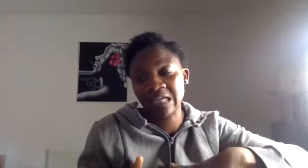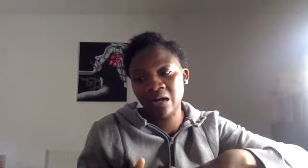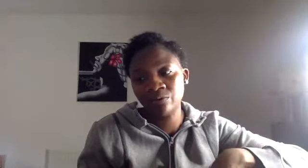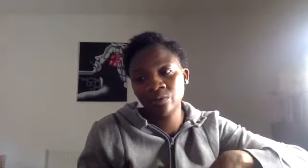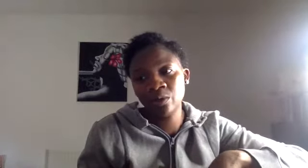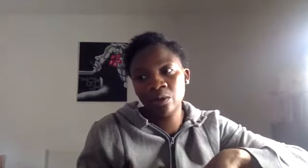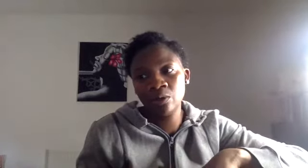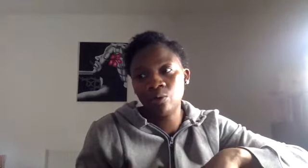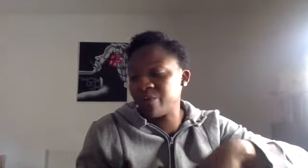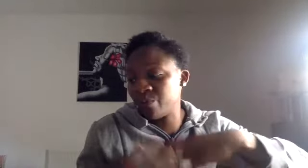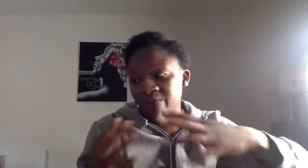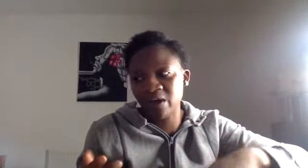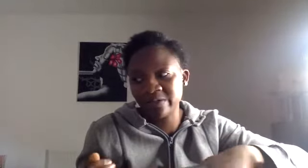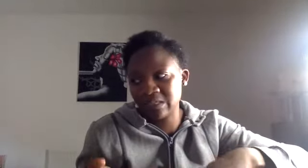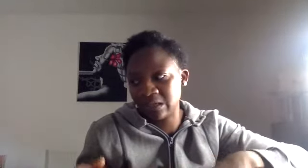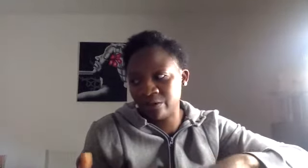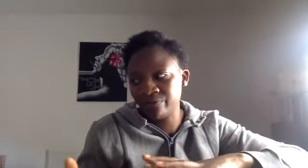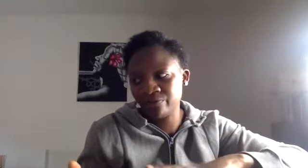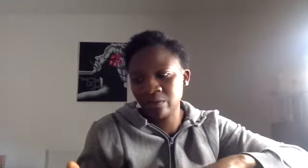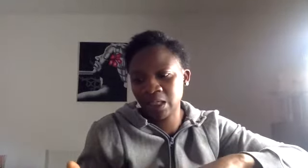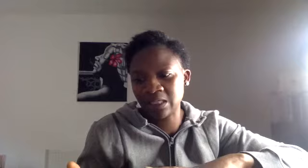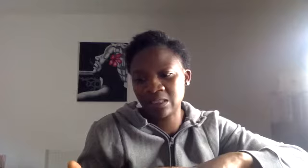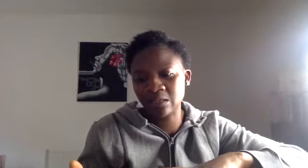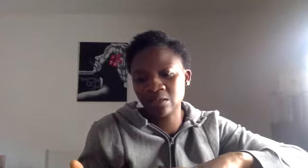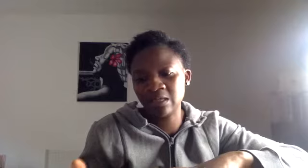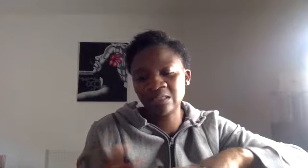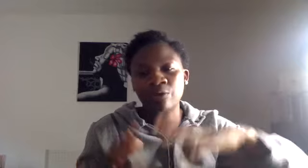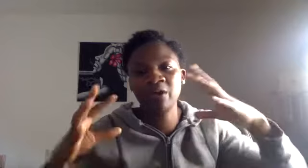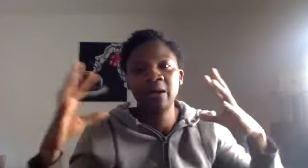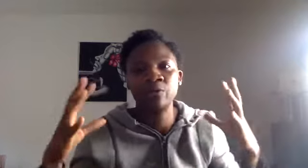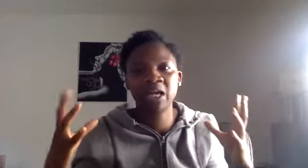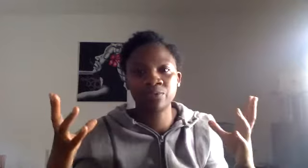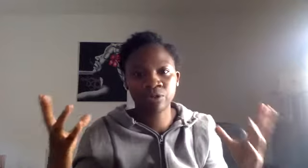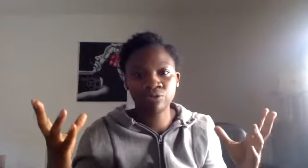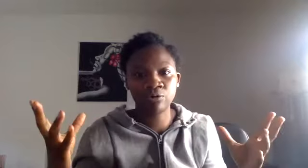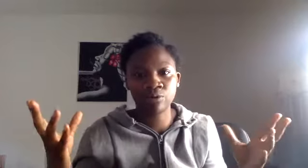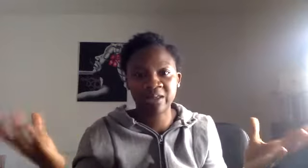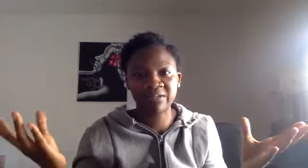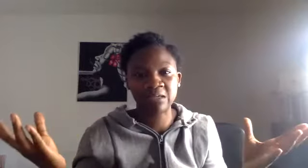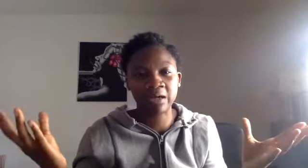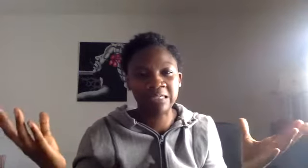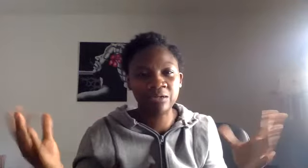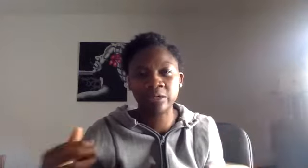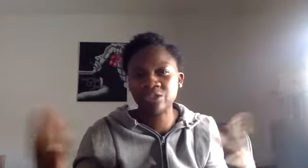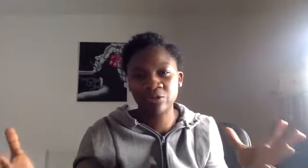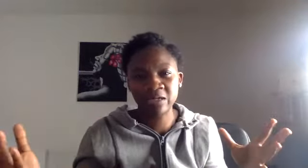or even with the virus itself, is this whole thing about not being able to control, like, their anxiety or their stress,